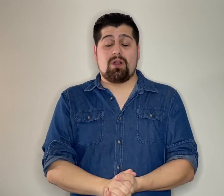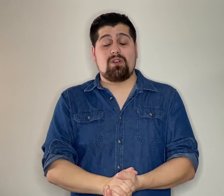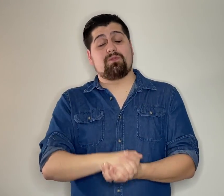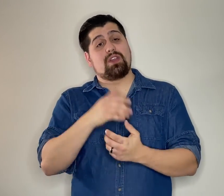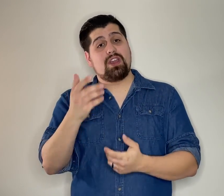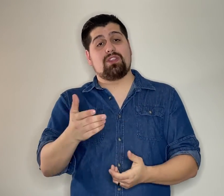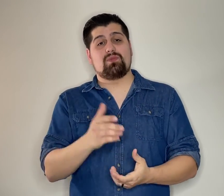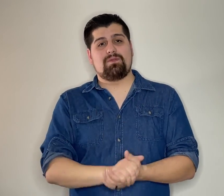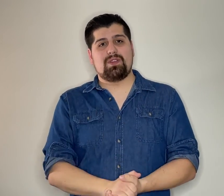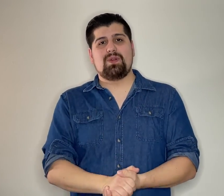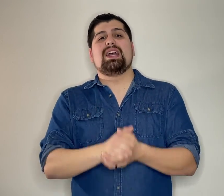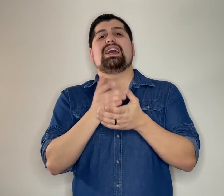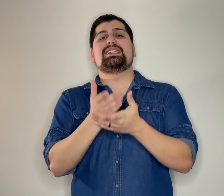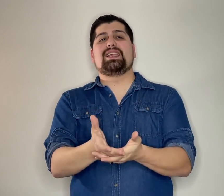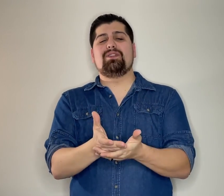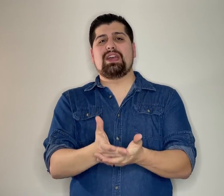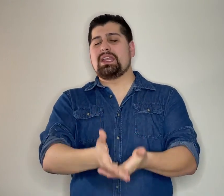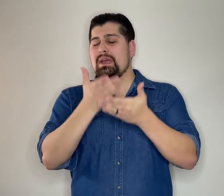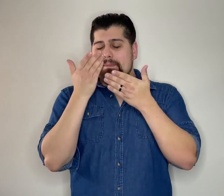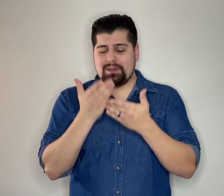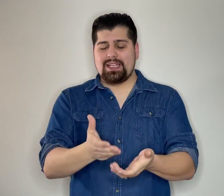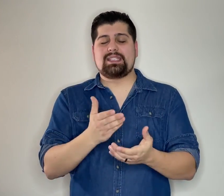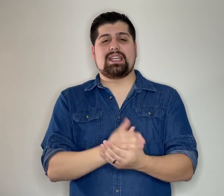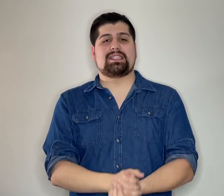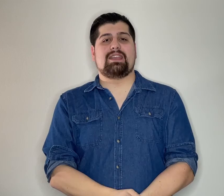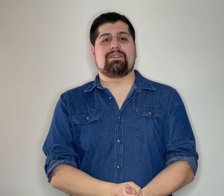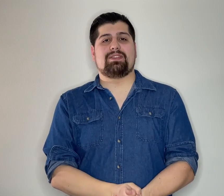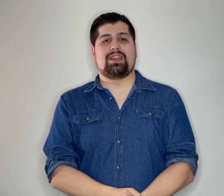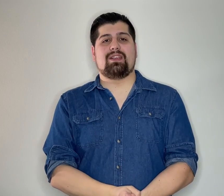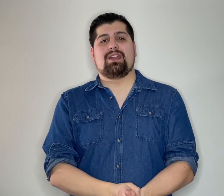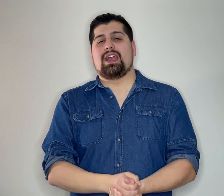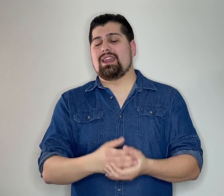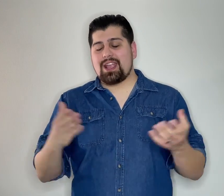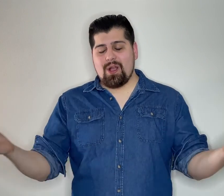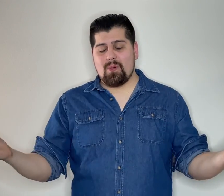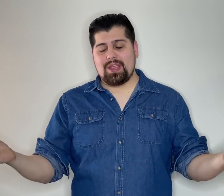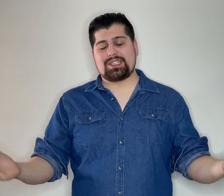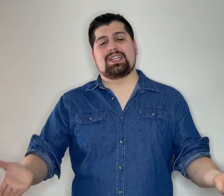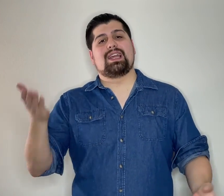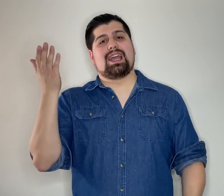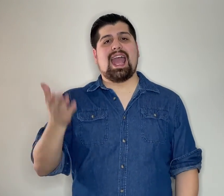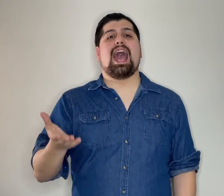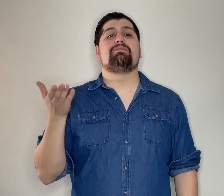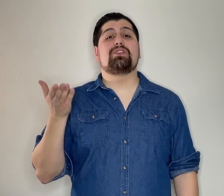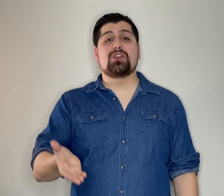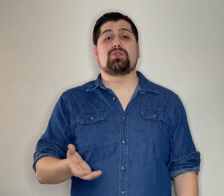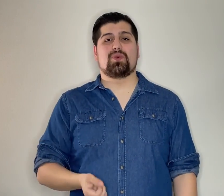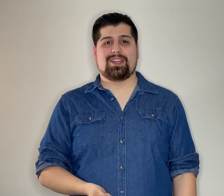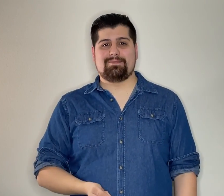tomorrow for another review Until then, please stay safe out there And like always Have a good one